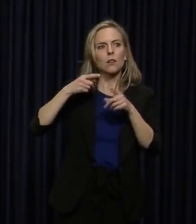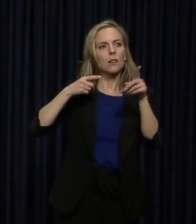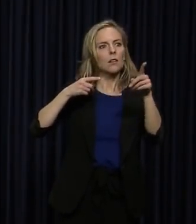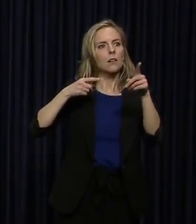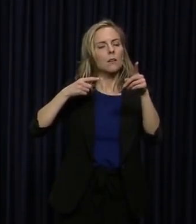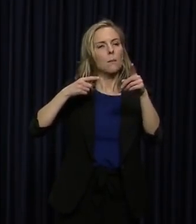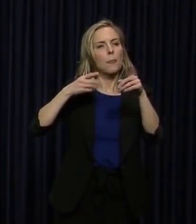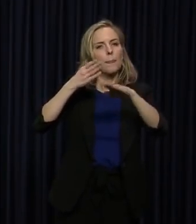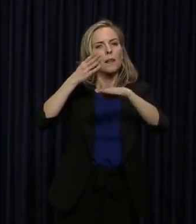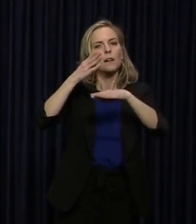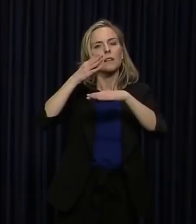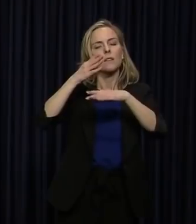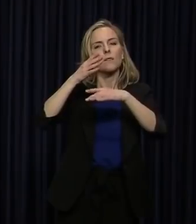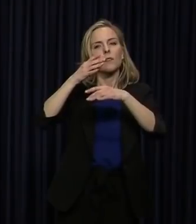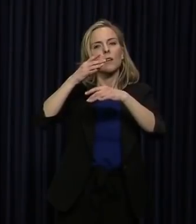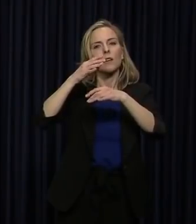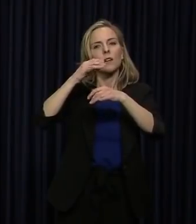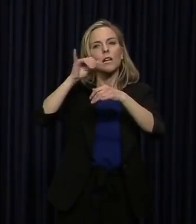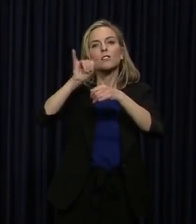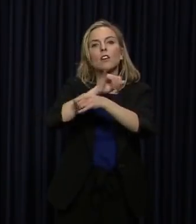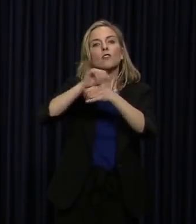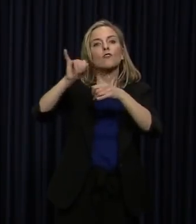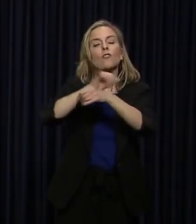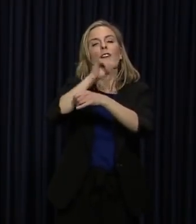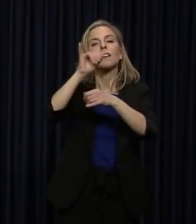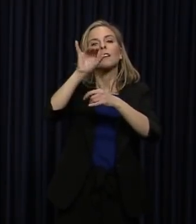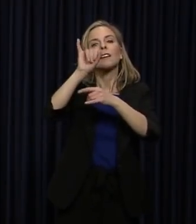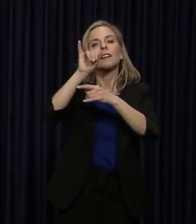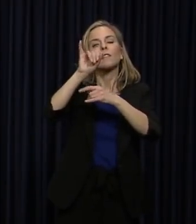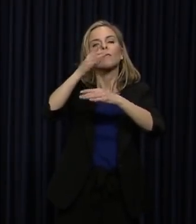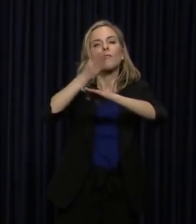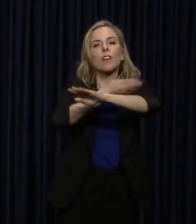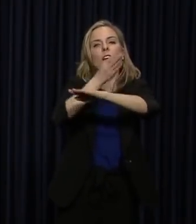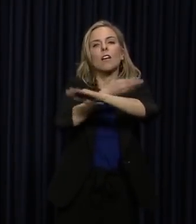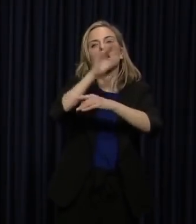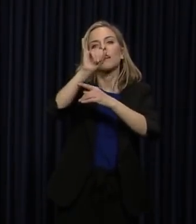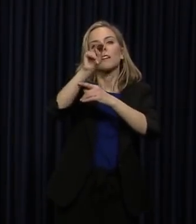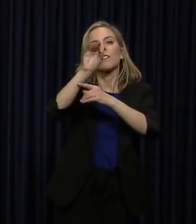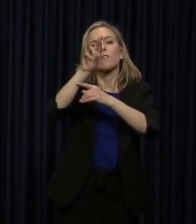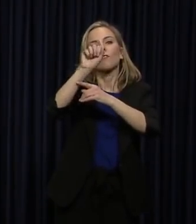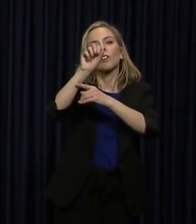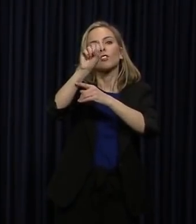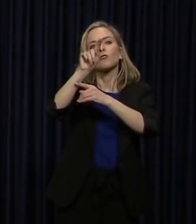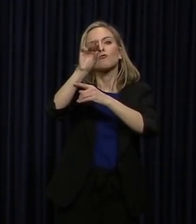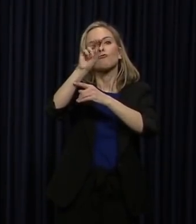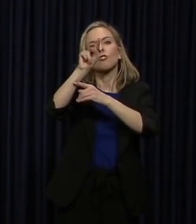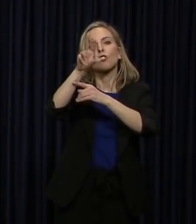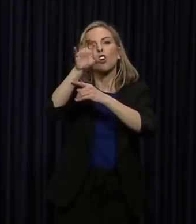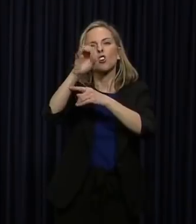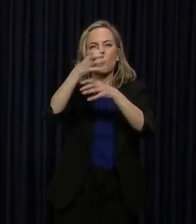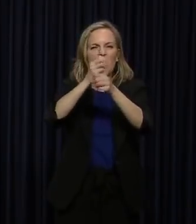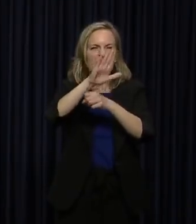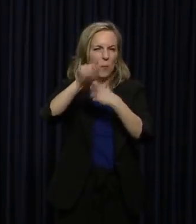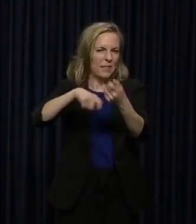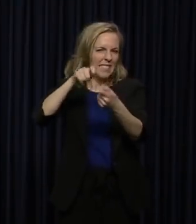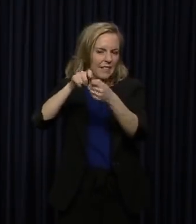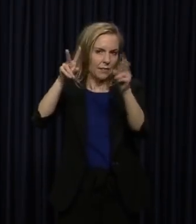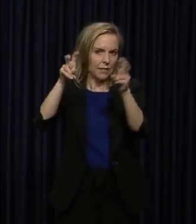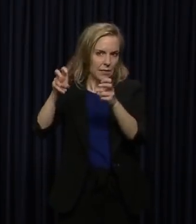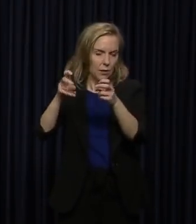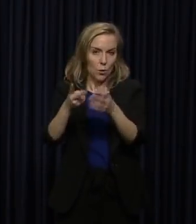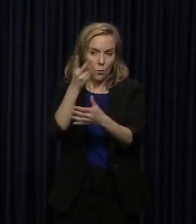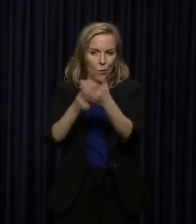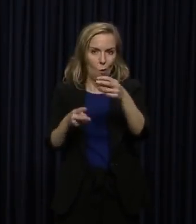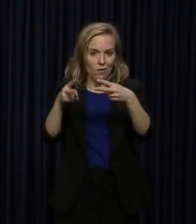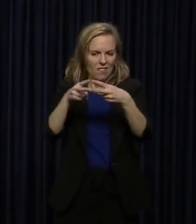Now, the industrial infrastructure, she's over-connected to DLG. We will get that title. Both are